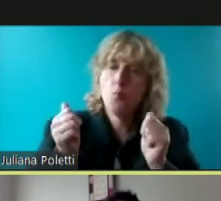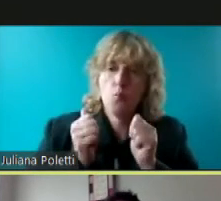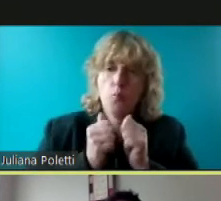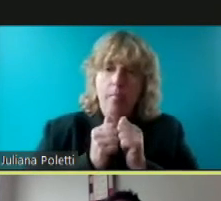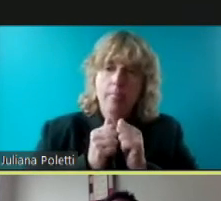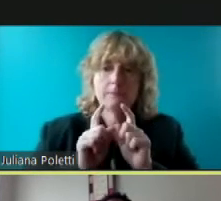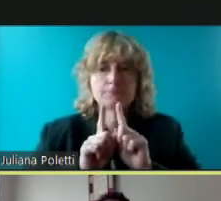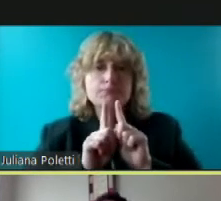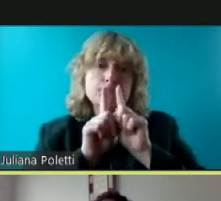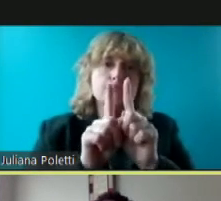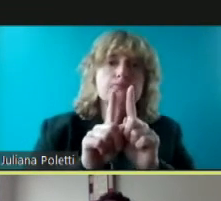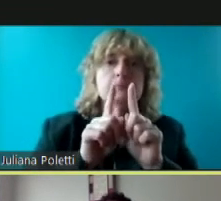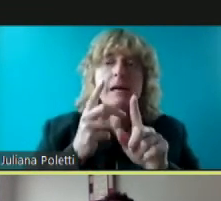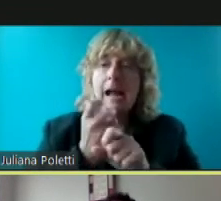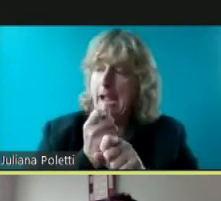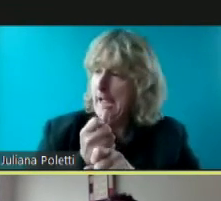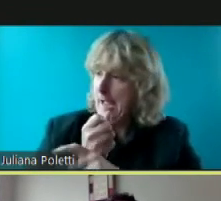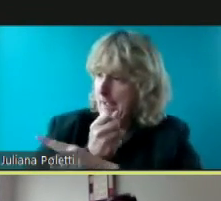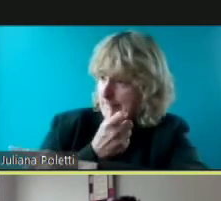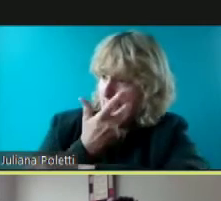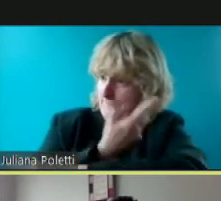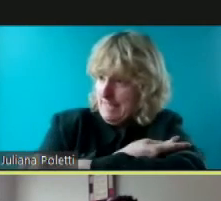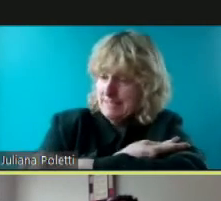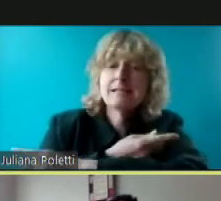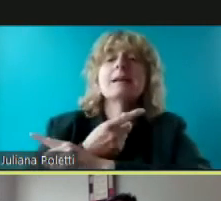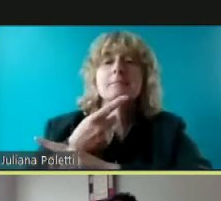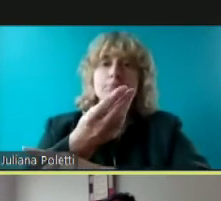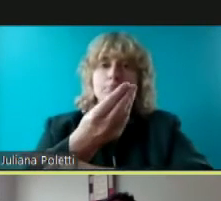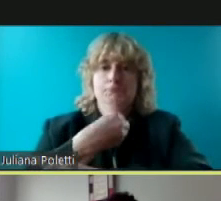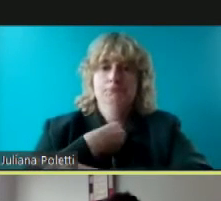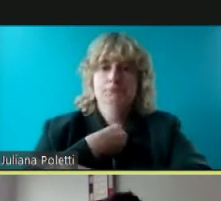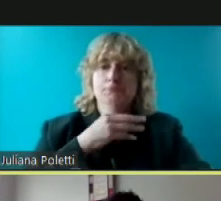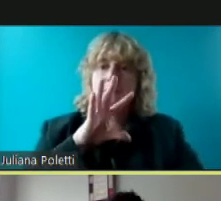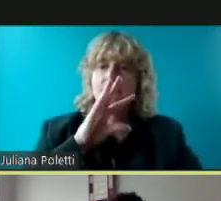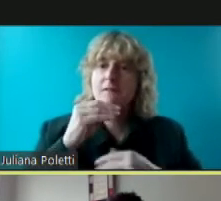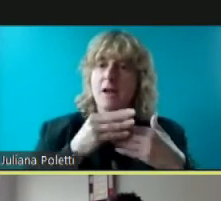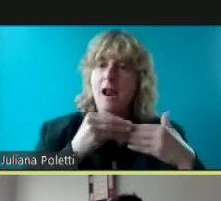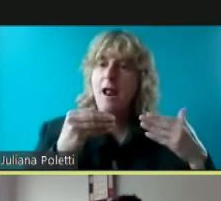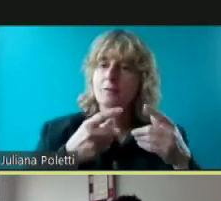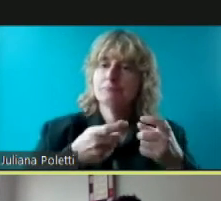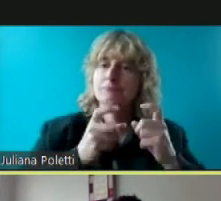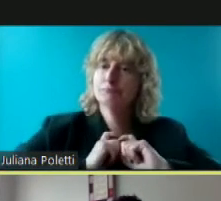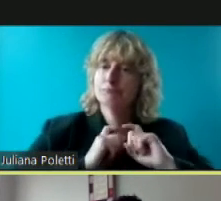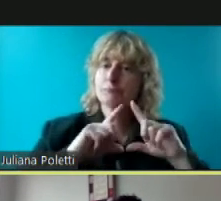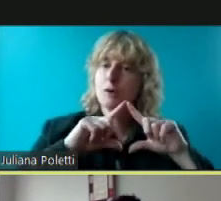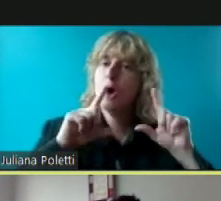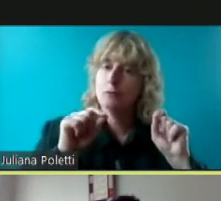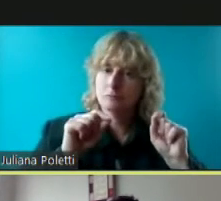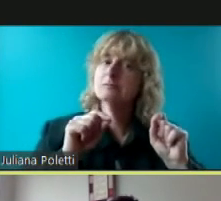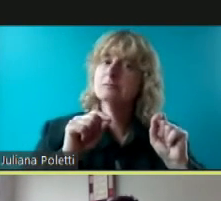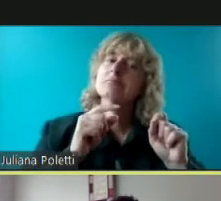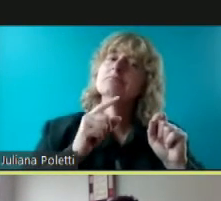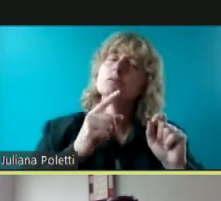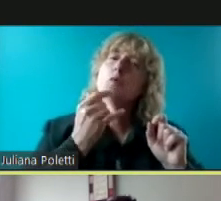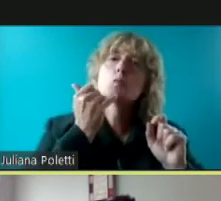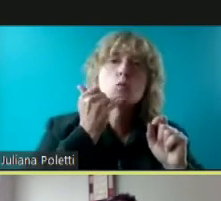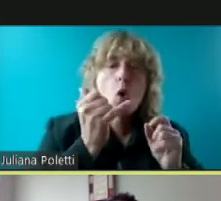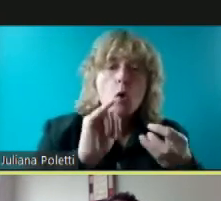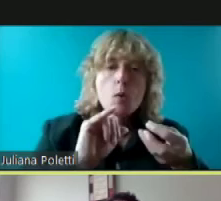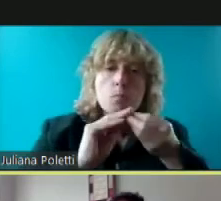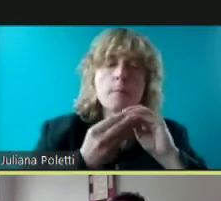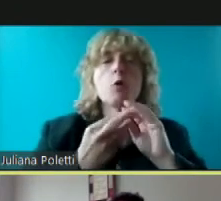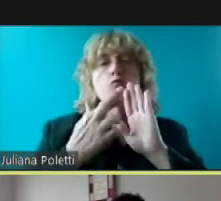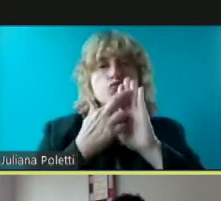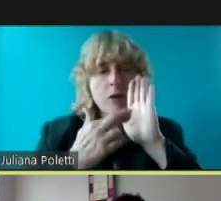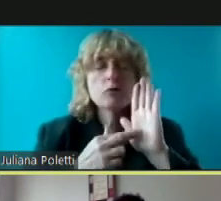or mastercard and you just call that number and register as a good neighbor um and the